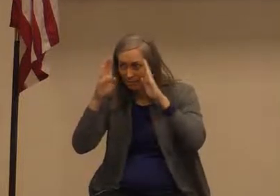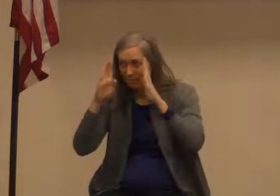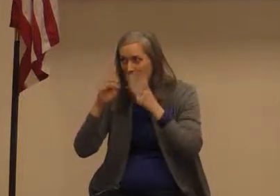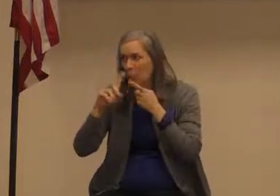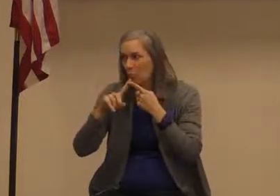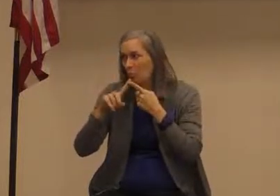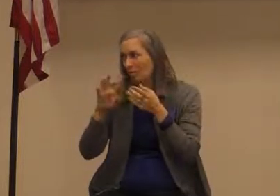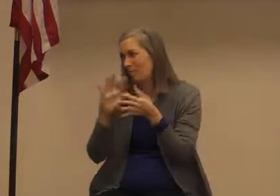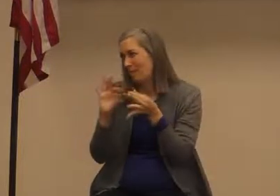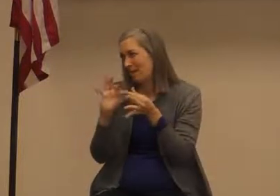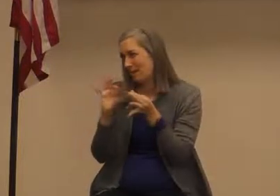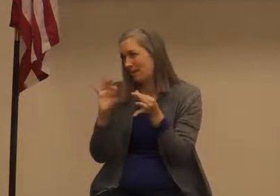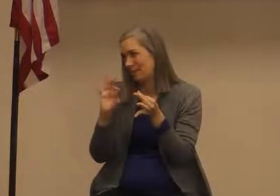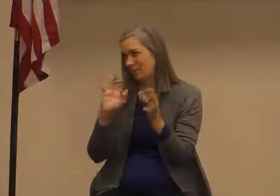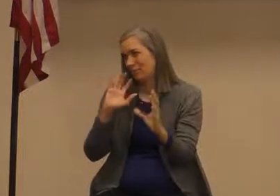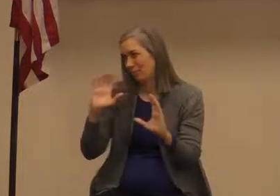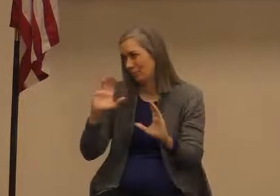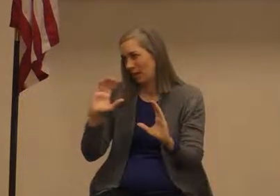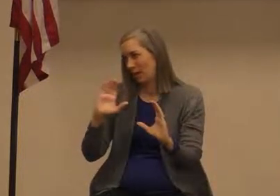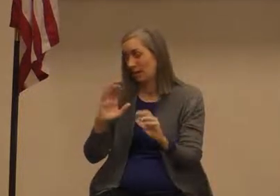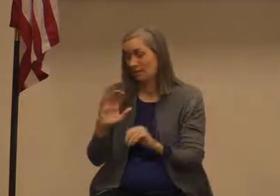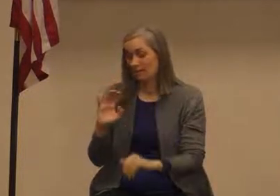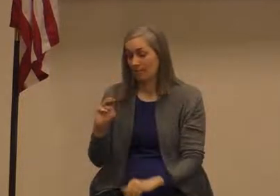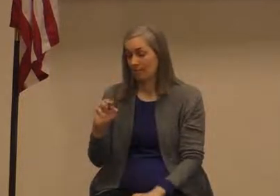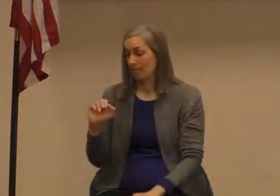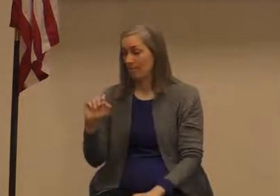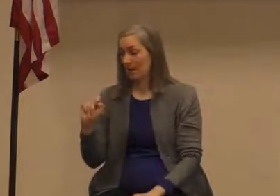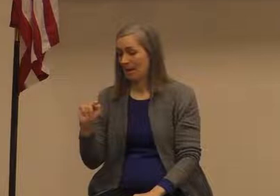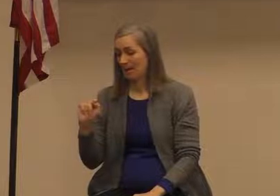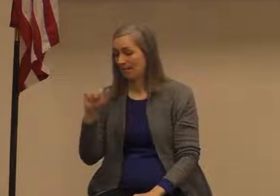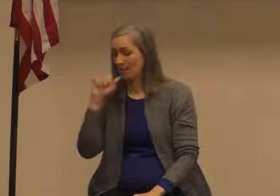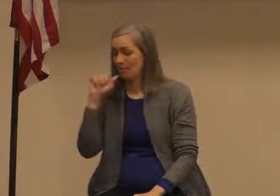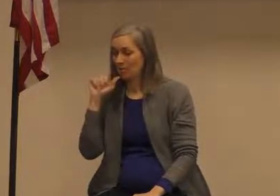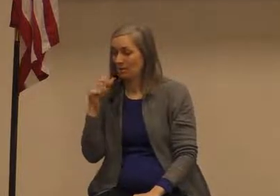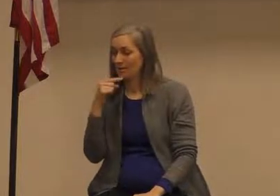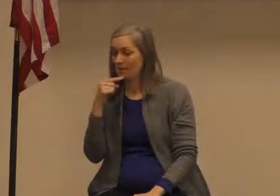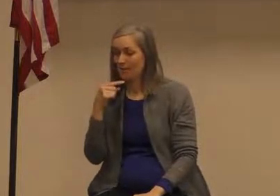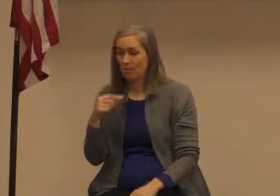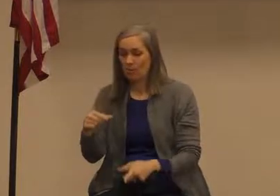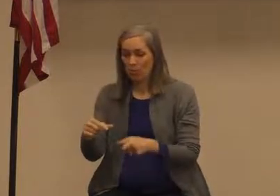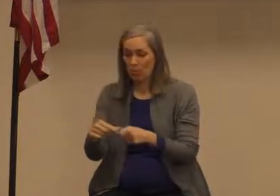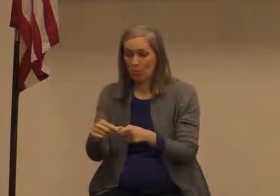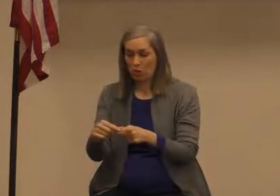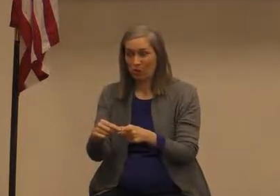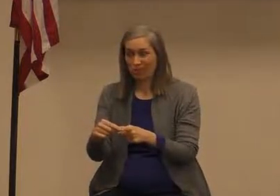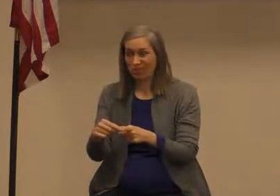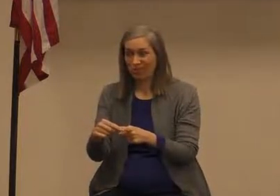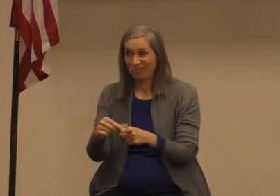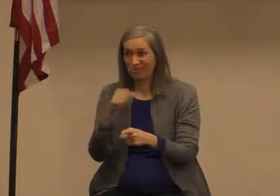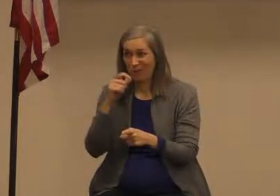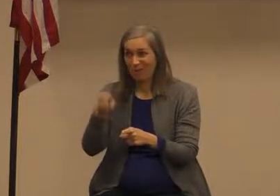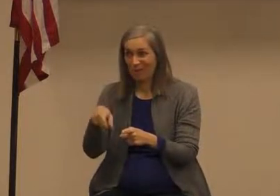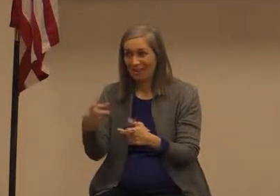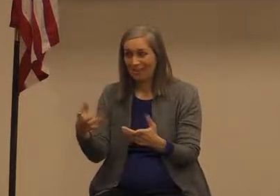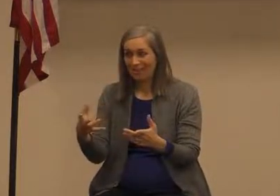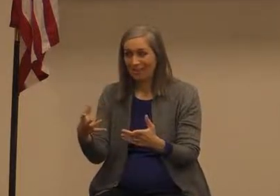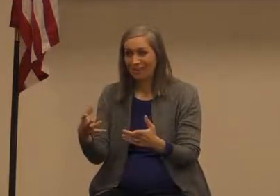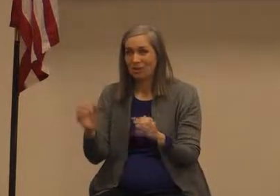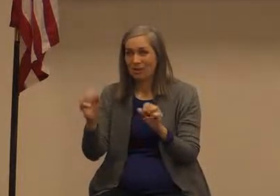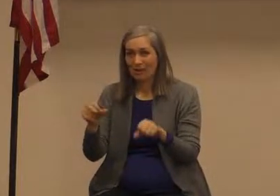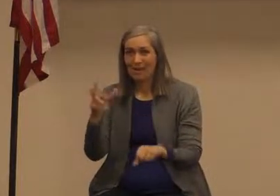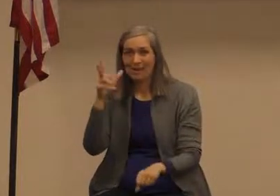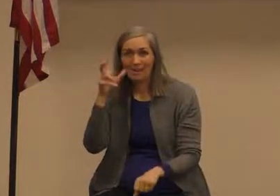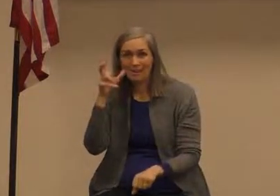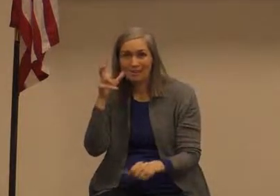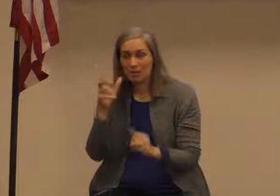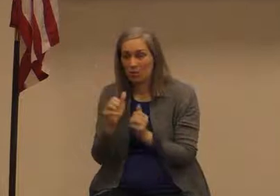that is being communicated to us and matt even shared that words don't even need to be spoken necessarily for listening to happen